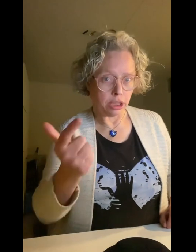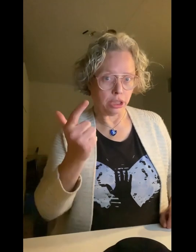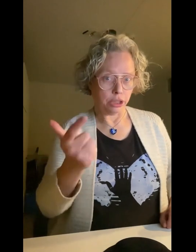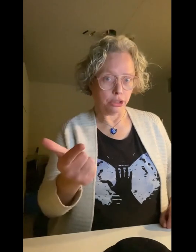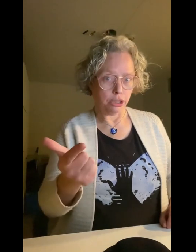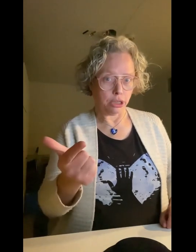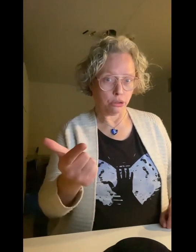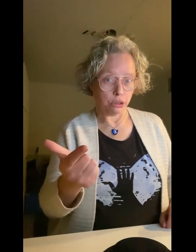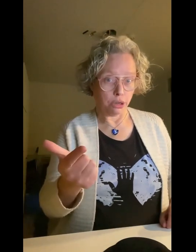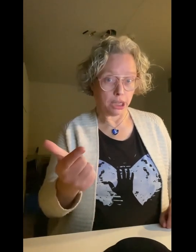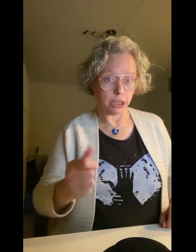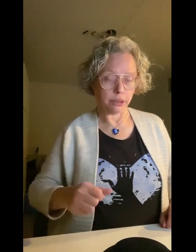You know who you are.